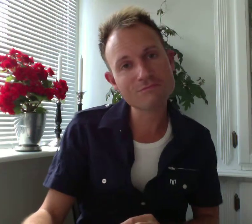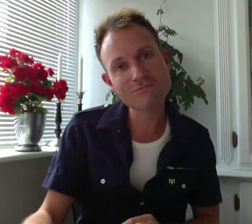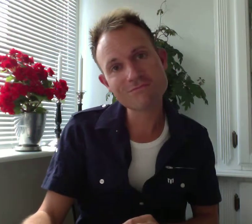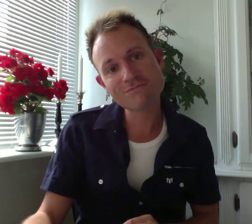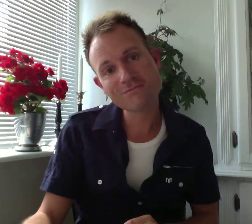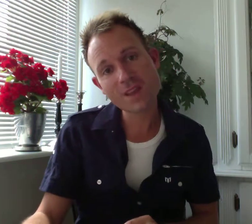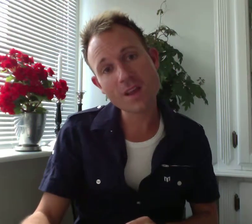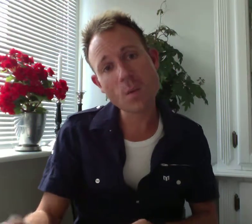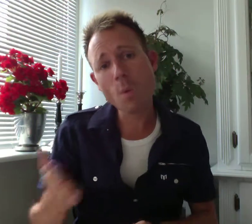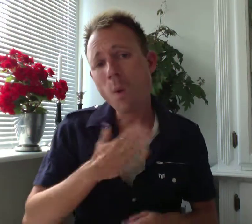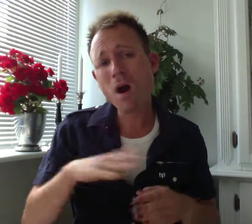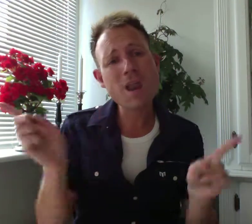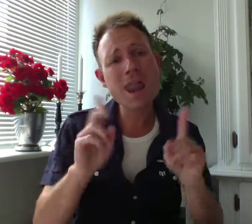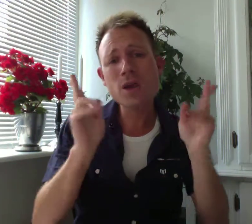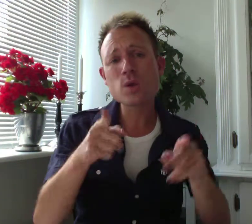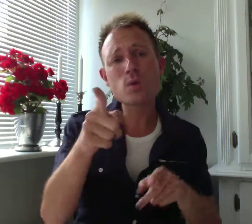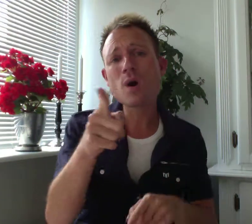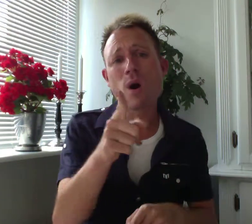Won't let you go.